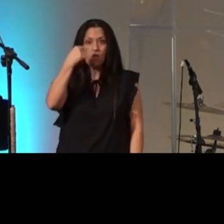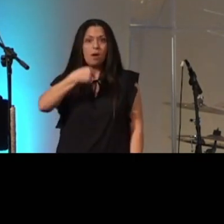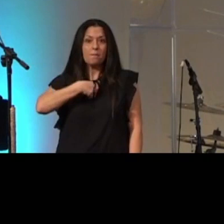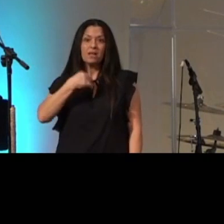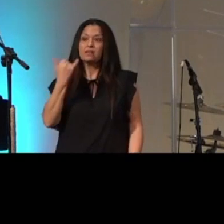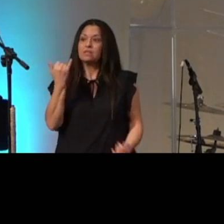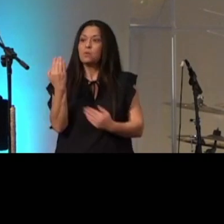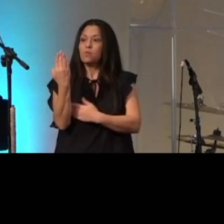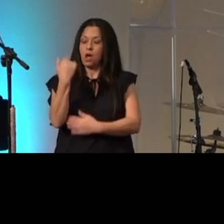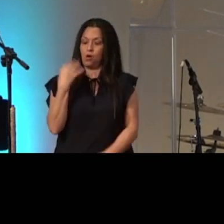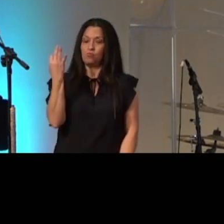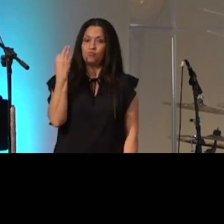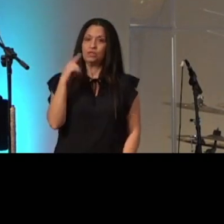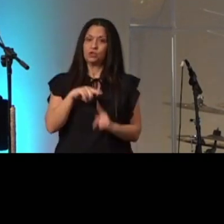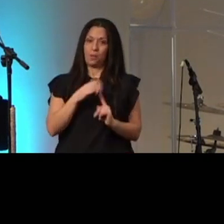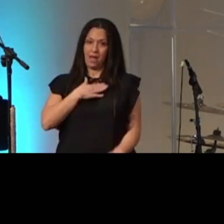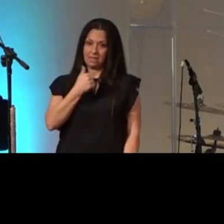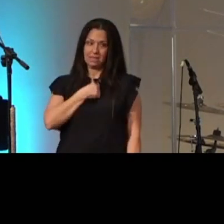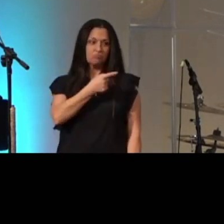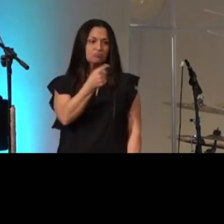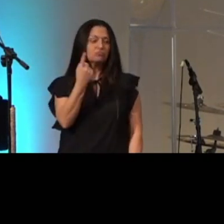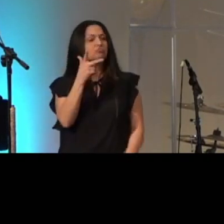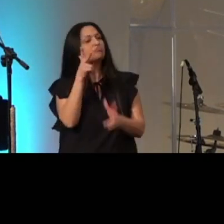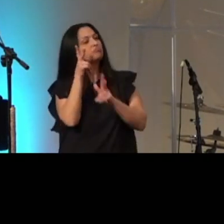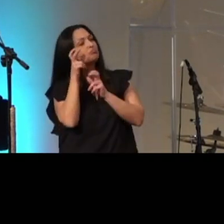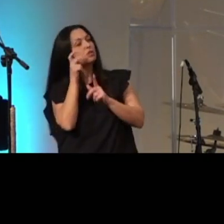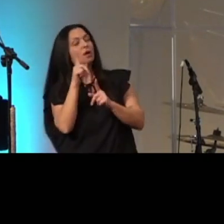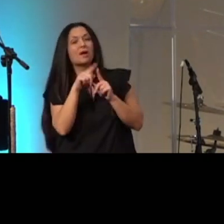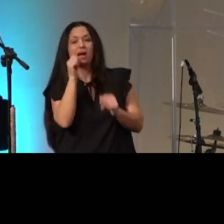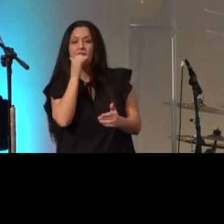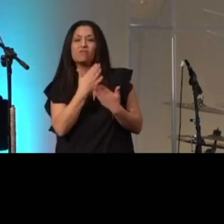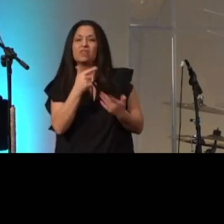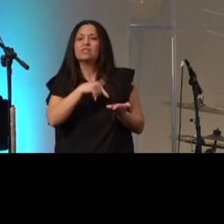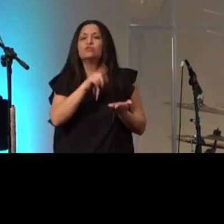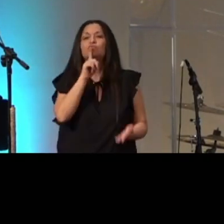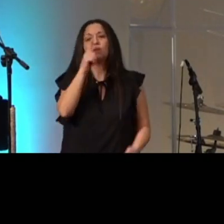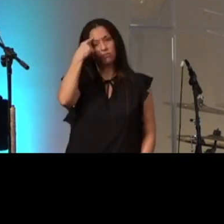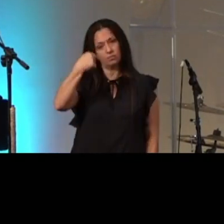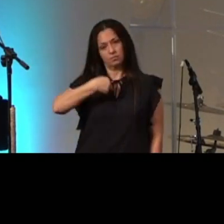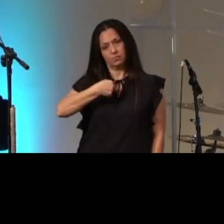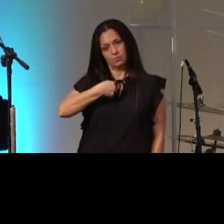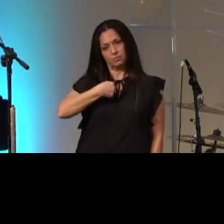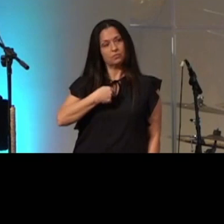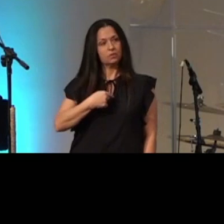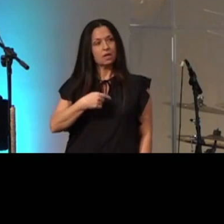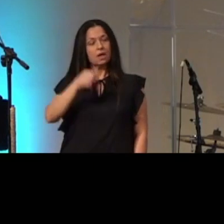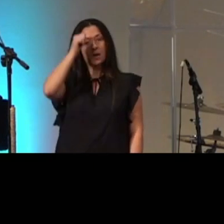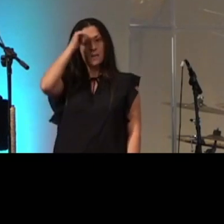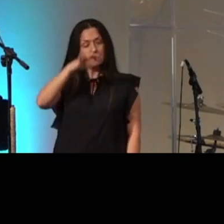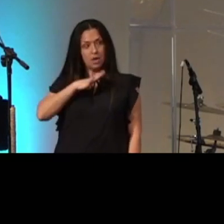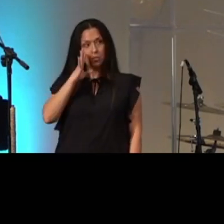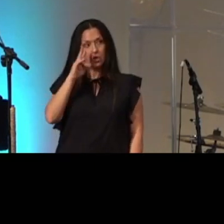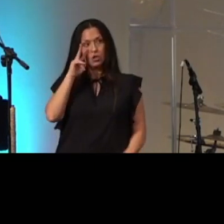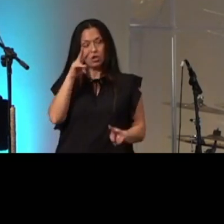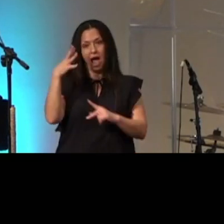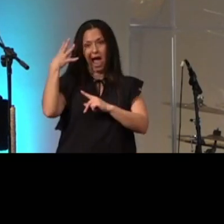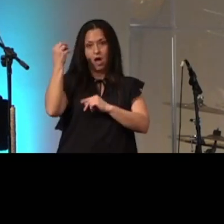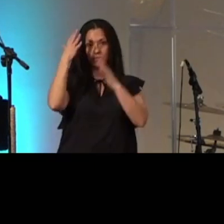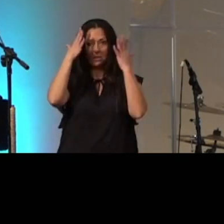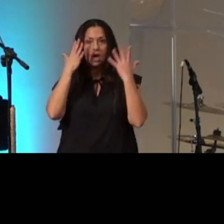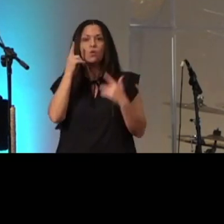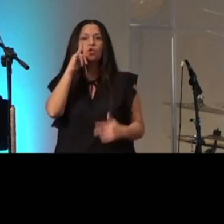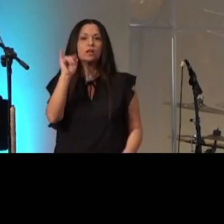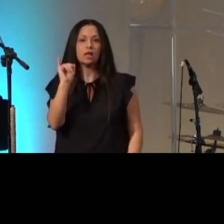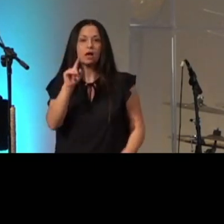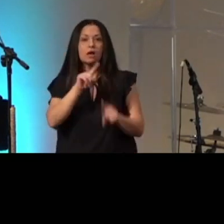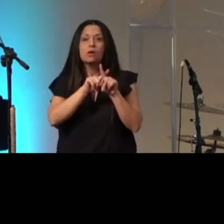myself this morning and you just get to listen so everything that i'm going to say this is for strider man looks at the outward appearance but the